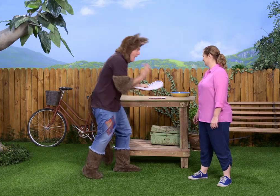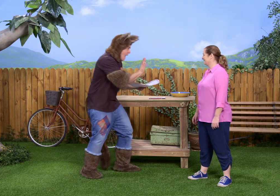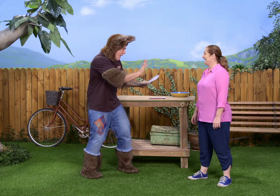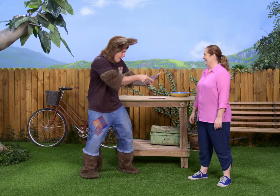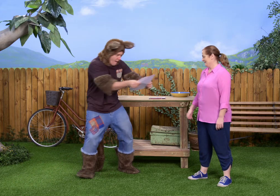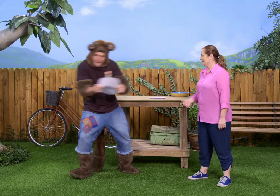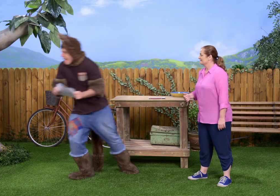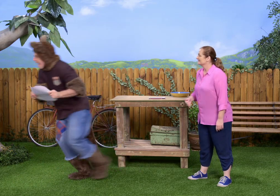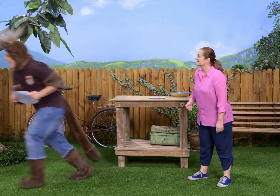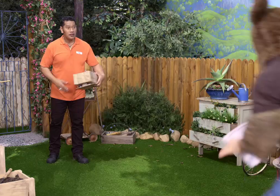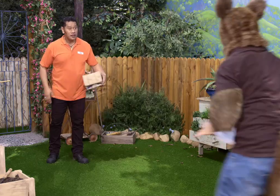Wait here, Sally. OK.